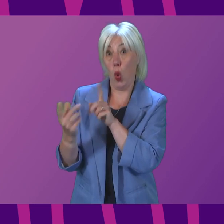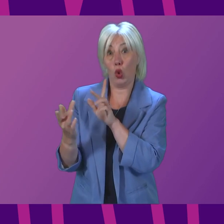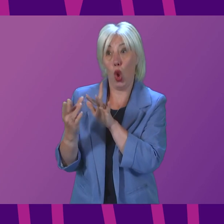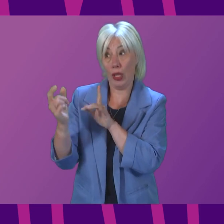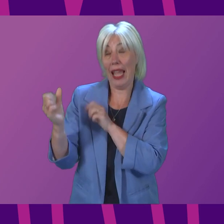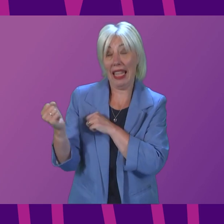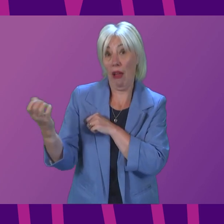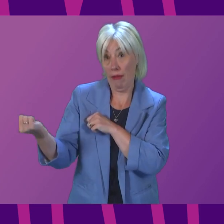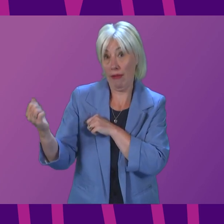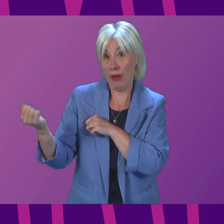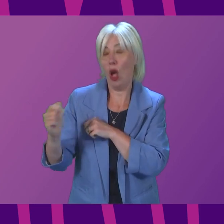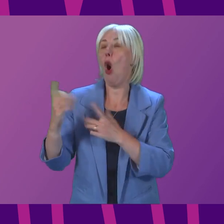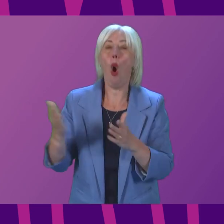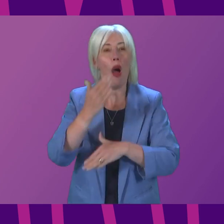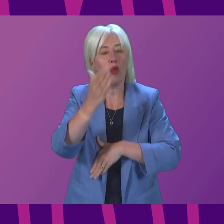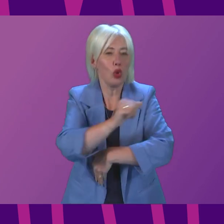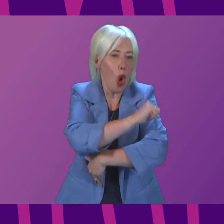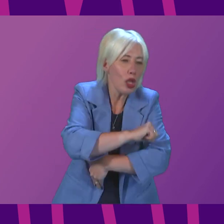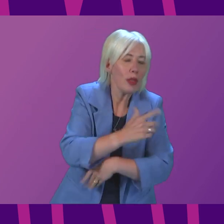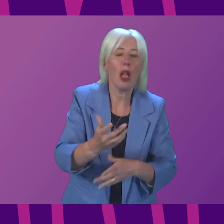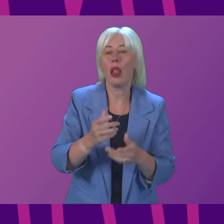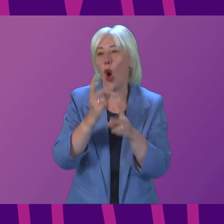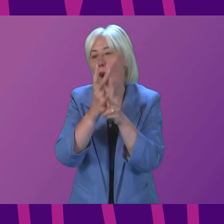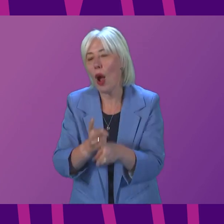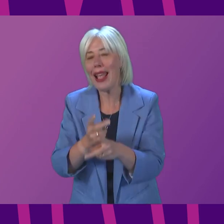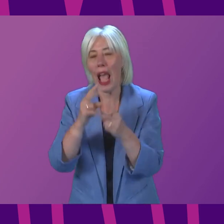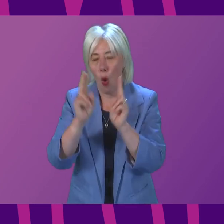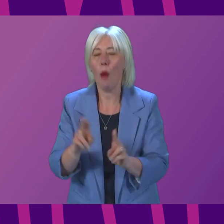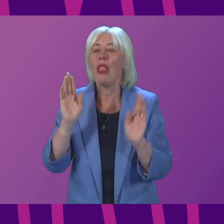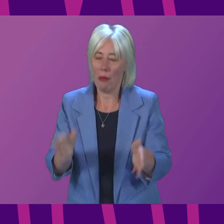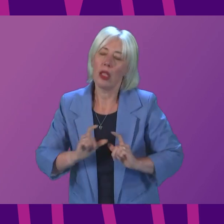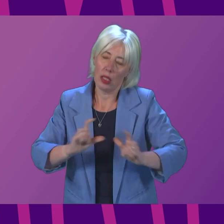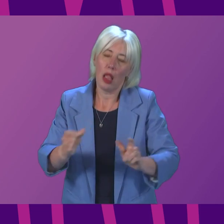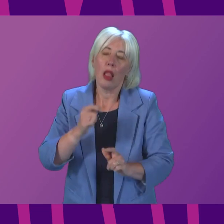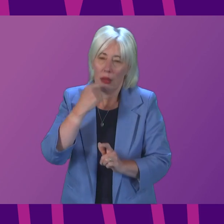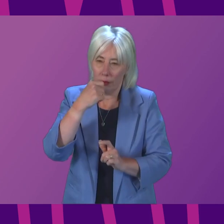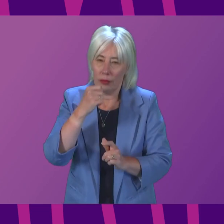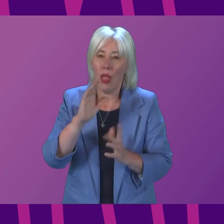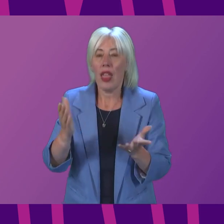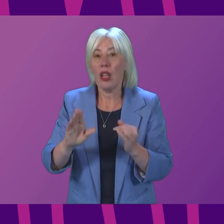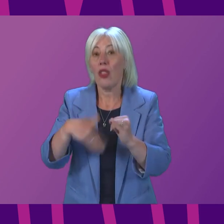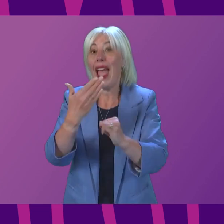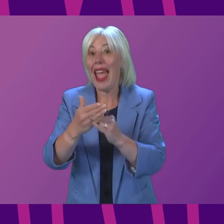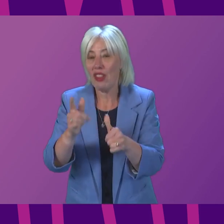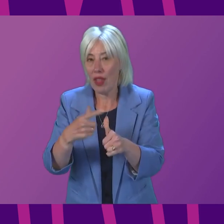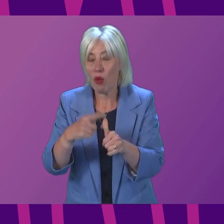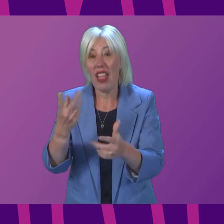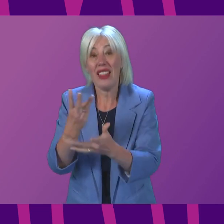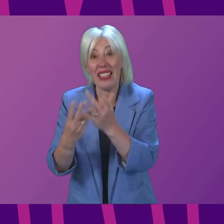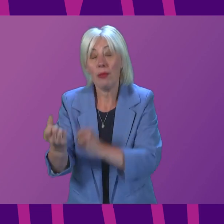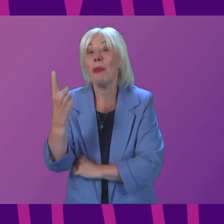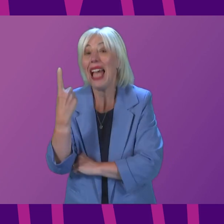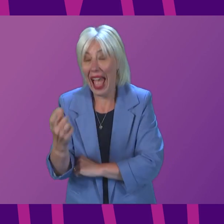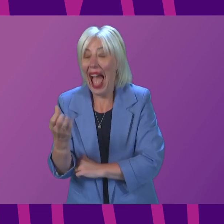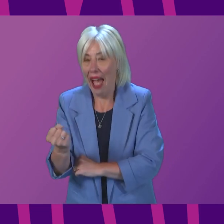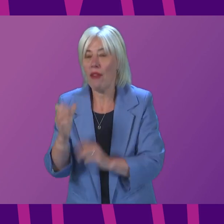each occasion when visiting a hospital or a care home. And until the end of April, we will continue to advise those with symptoms to get